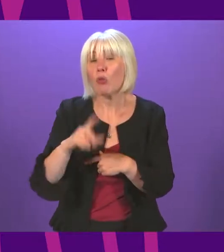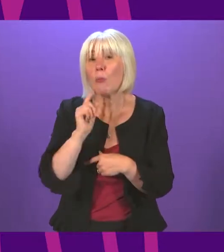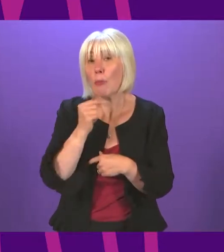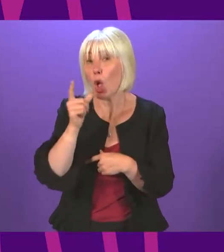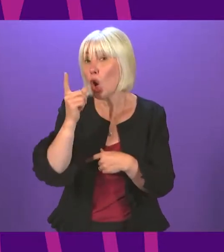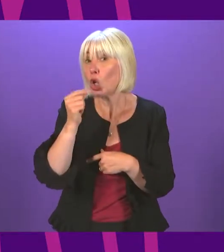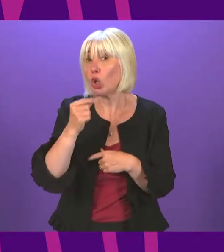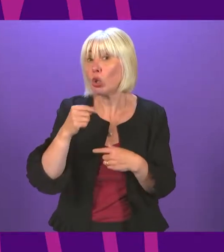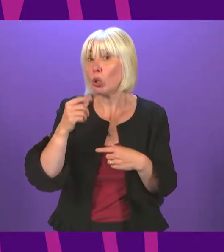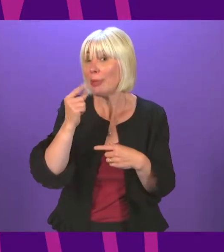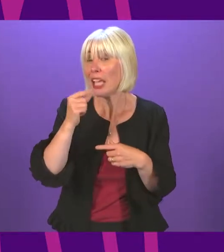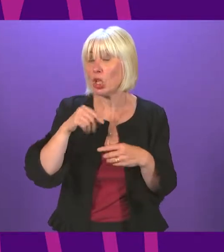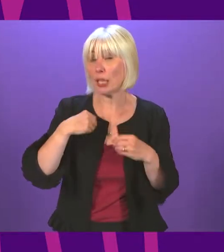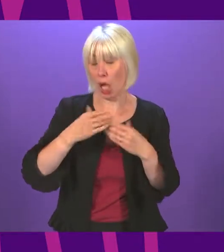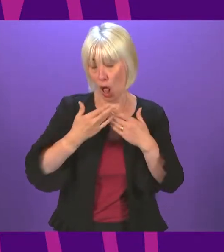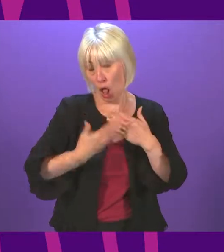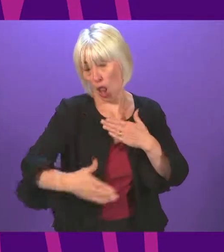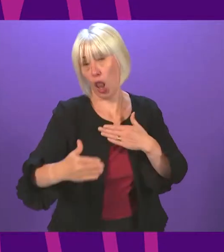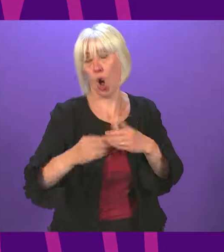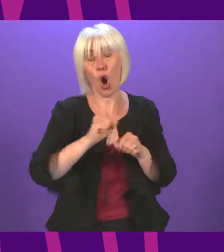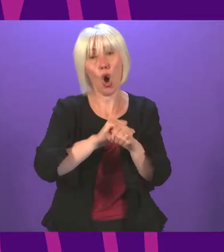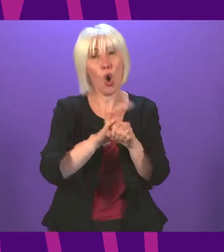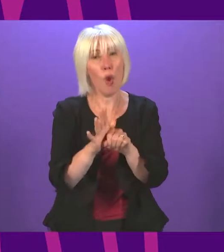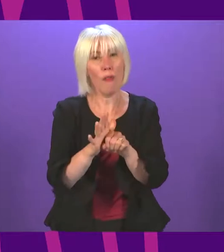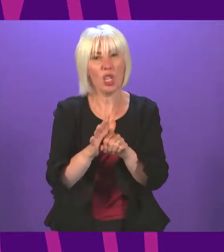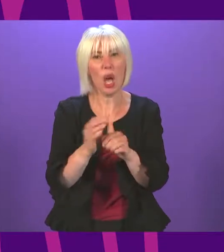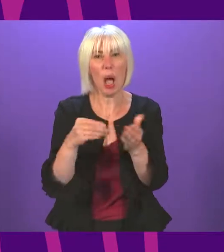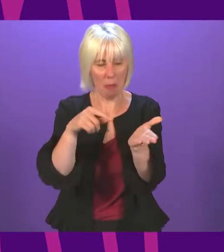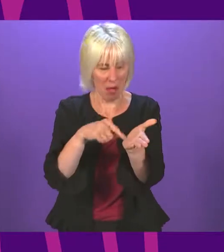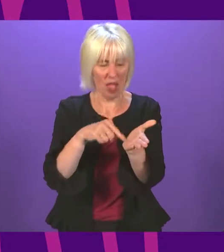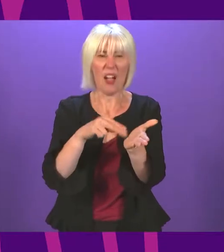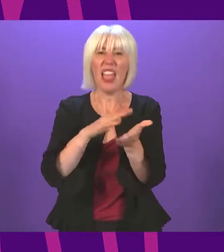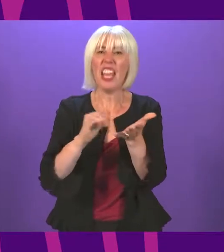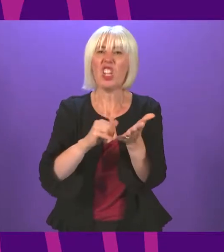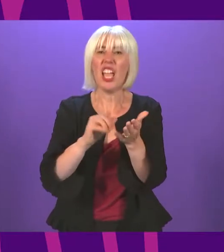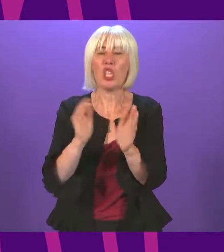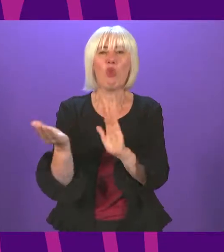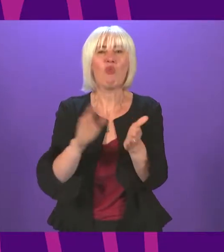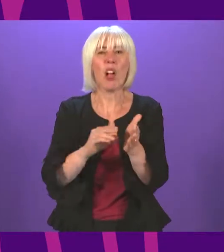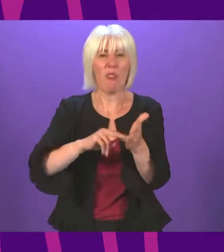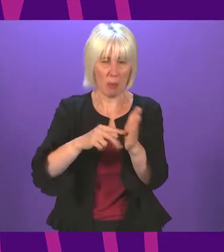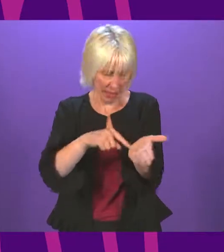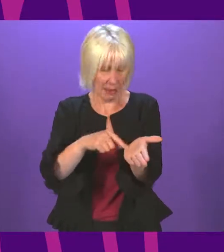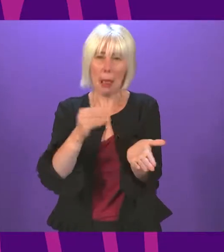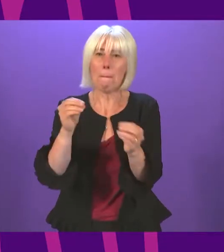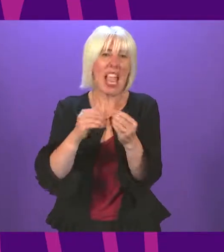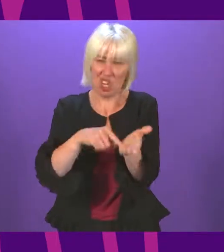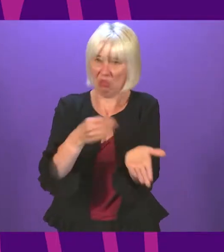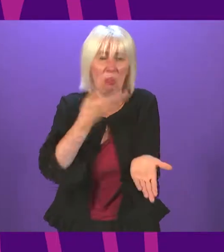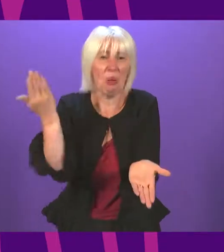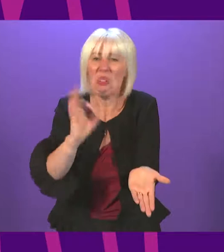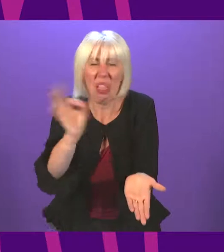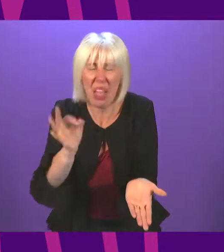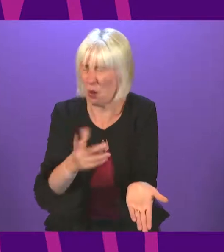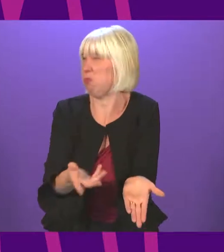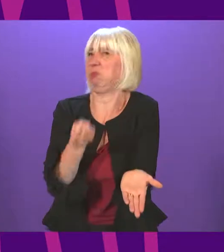could suffer from long COVID, the NHS recovery plan just doesn't mention it. Not even once. That's a disgrace. That is a disgrace. Last week, I attended